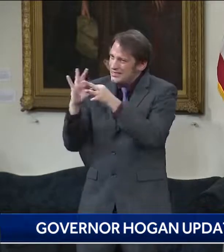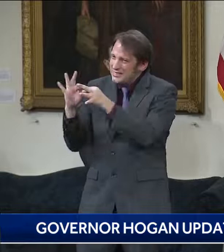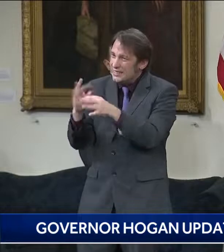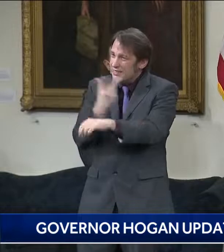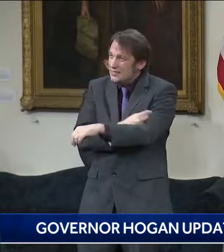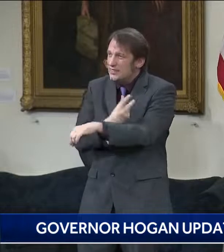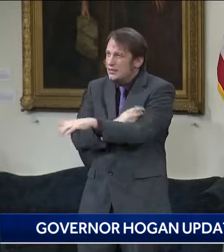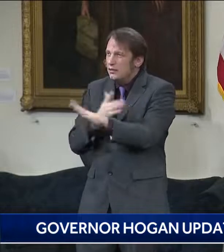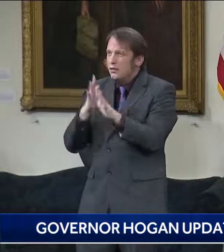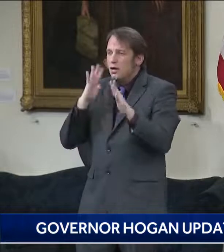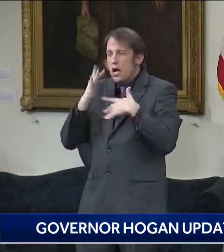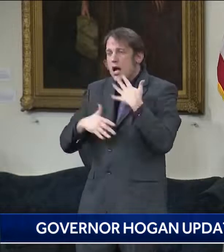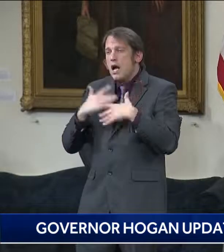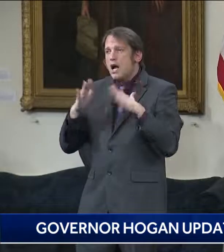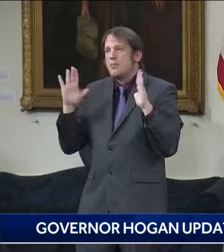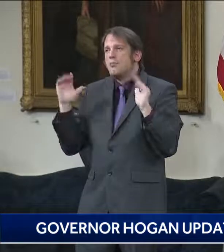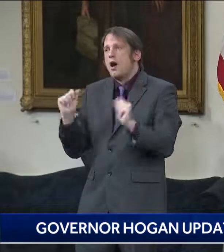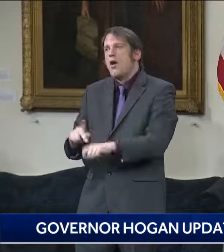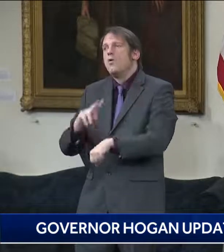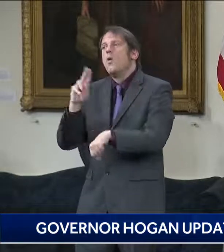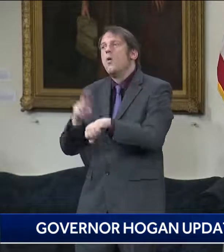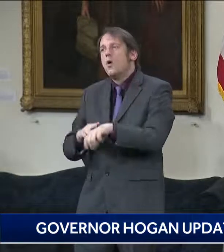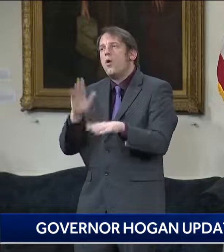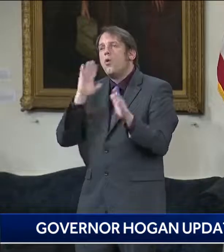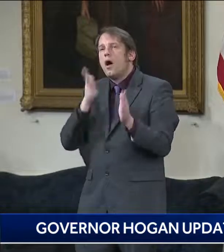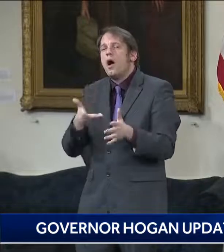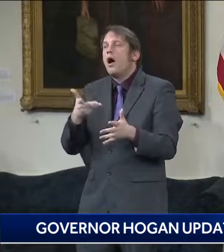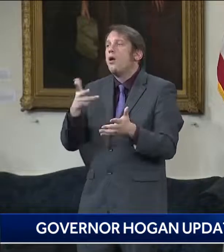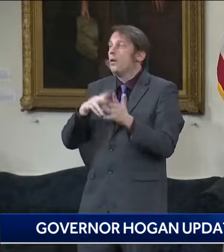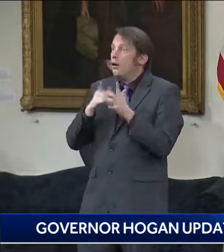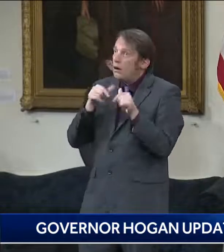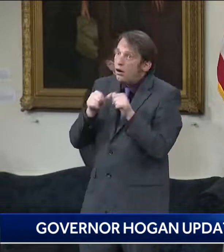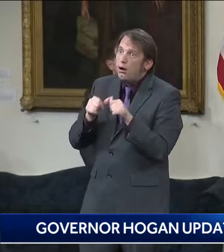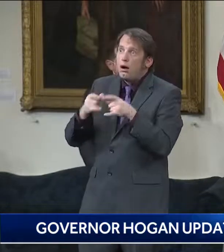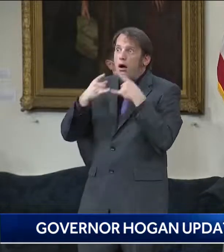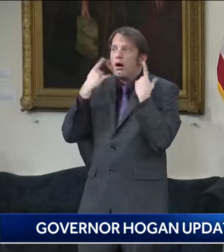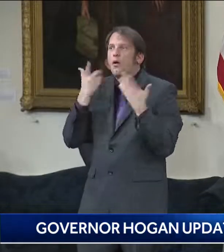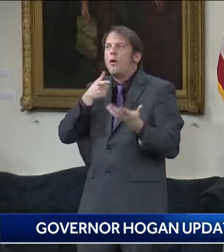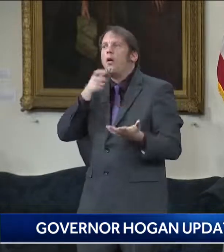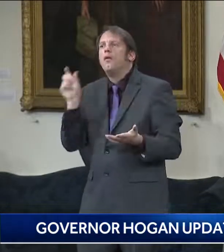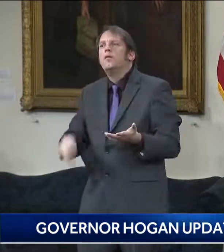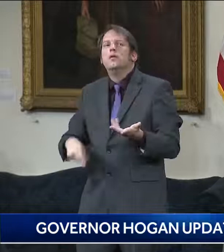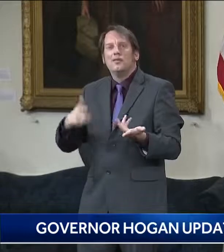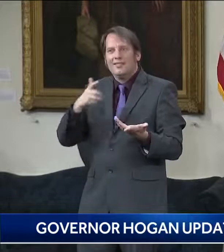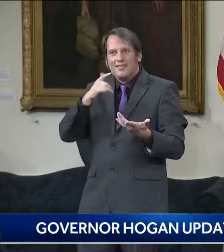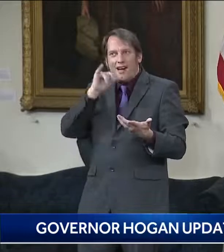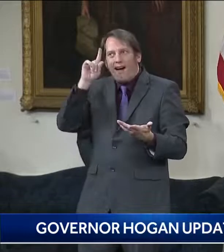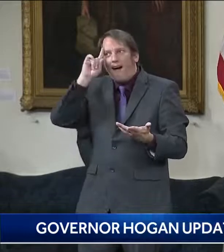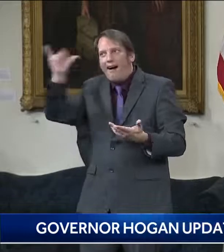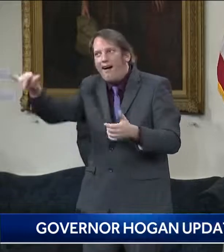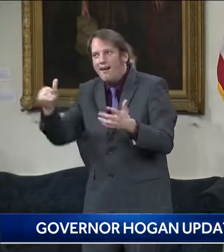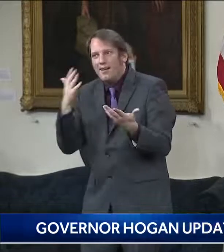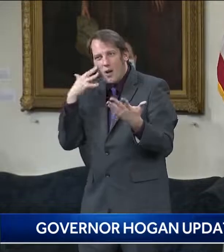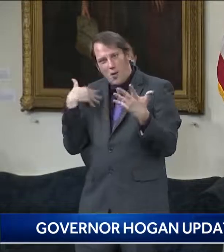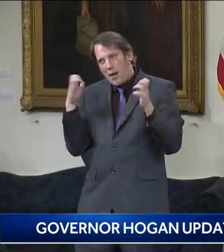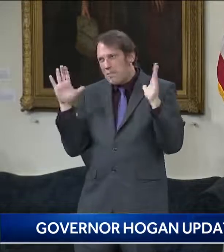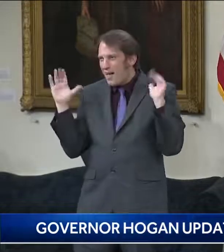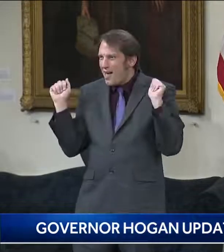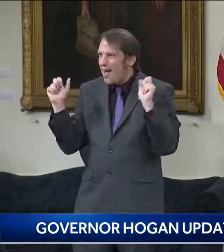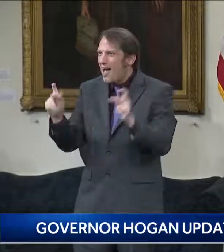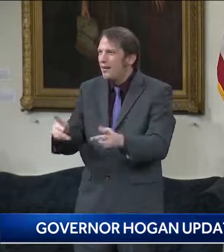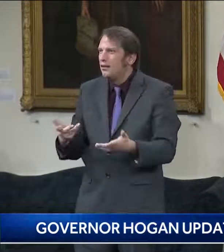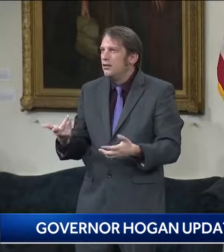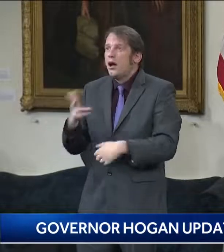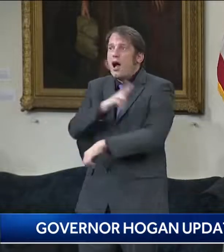don't have any kind of limitations and we don't have to wear masks forever and we don't have to worry about our hospitals overflowing and people dying